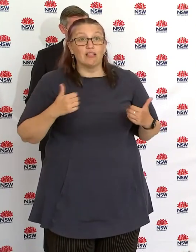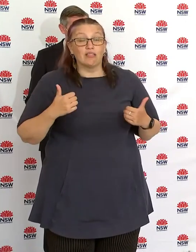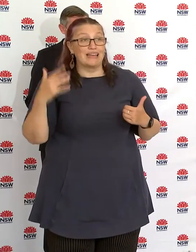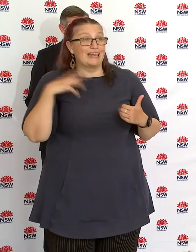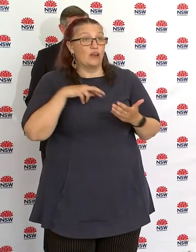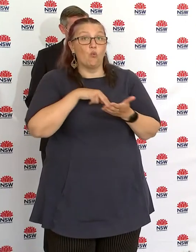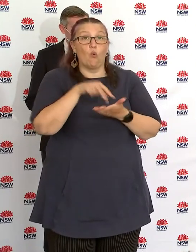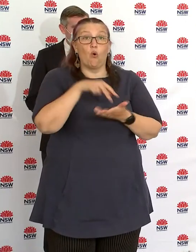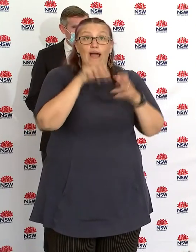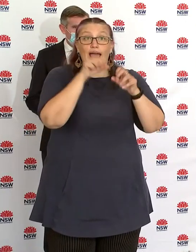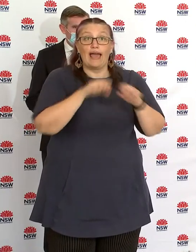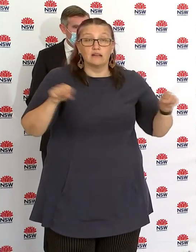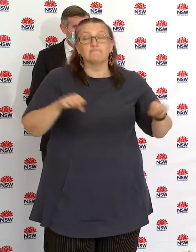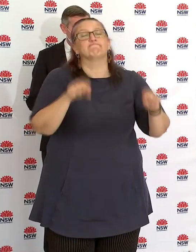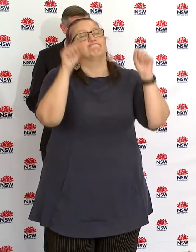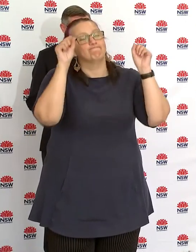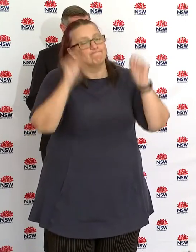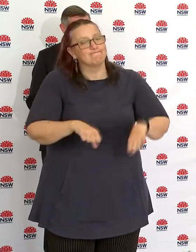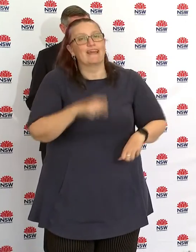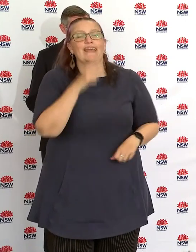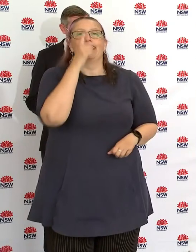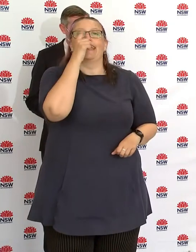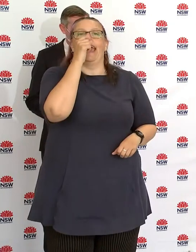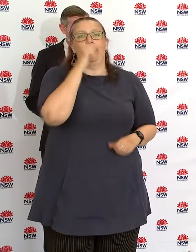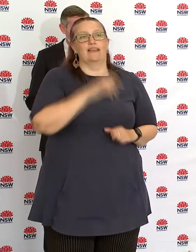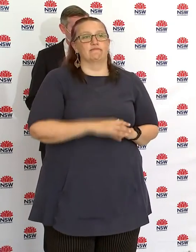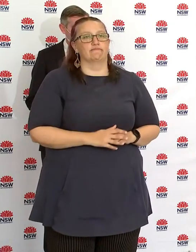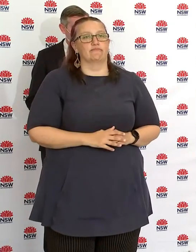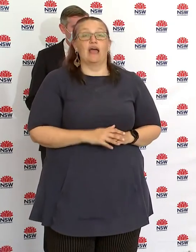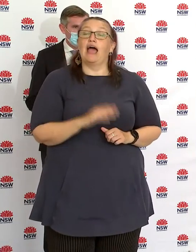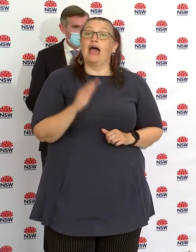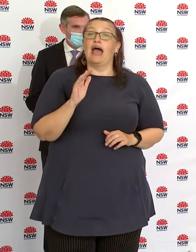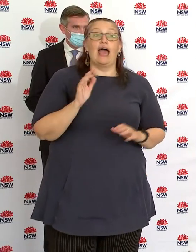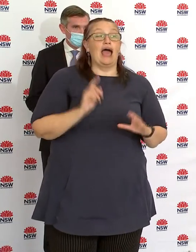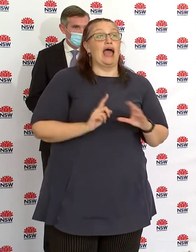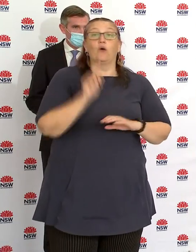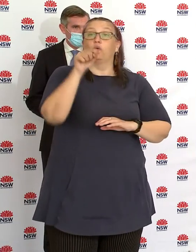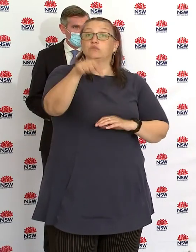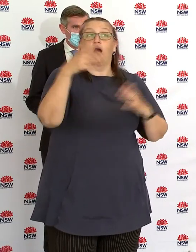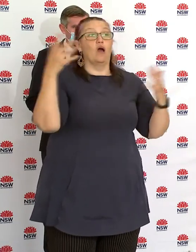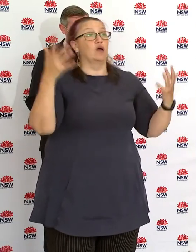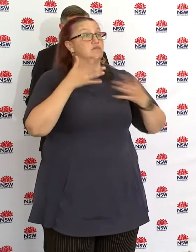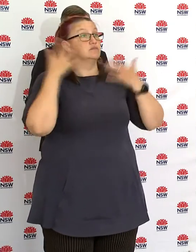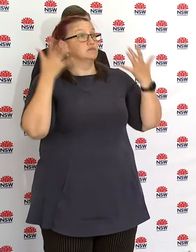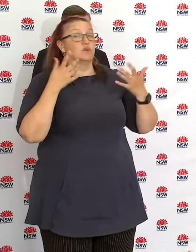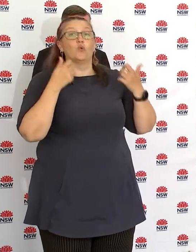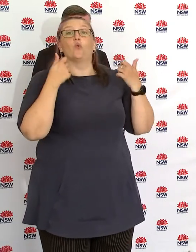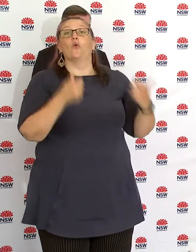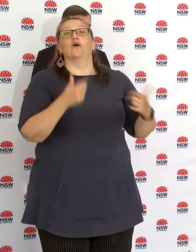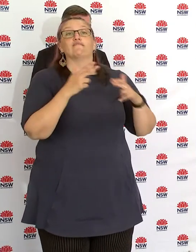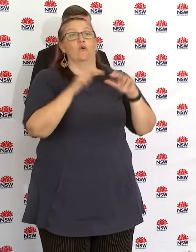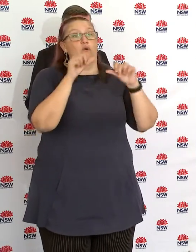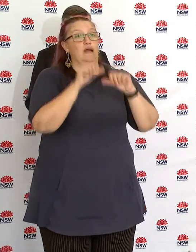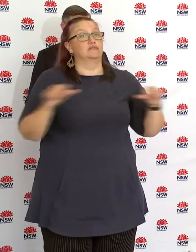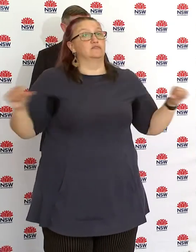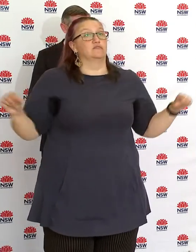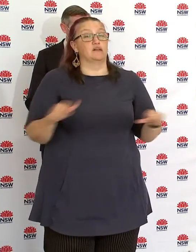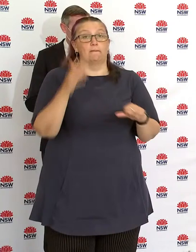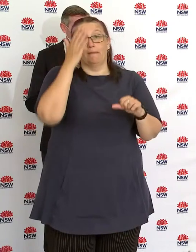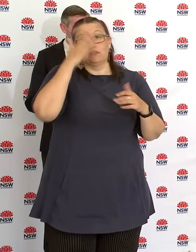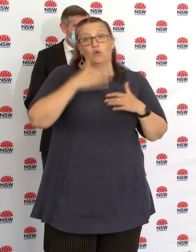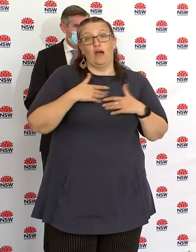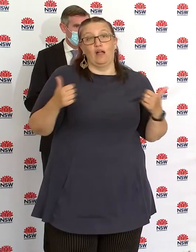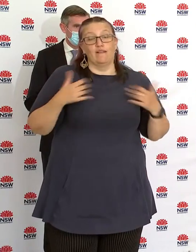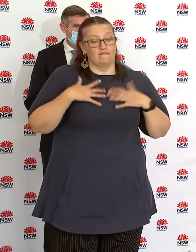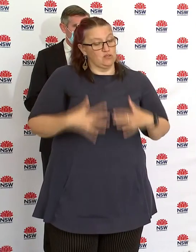So long as you stick to the rules, outdoor exercises Dr. Chant will say is a healthy response, both to physical health and mental health